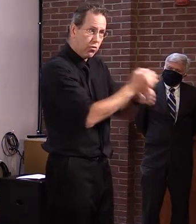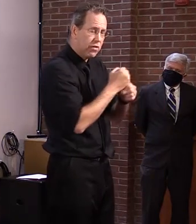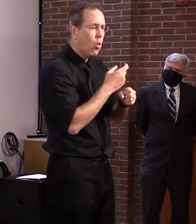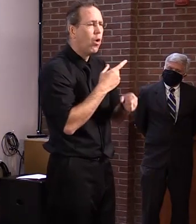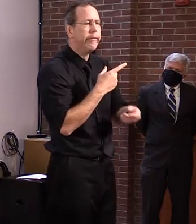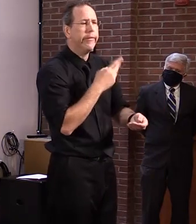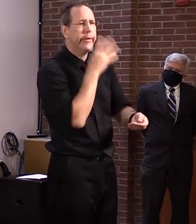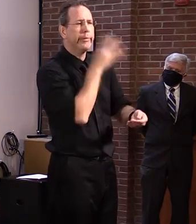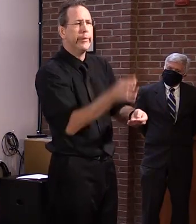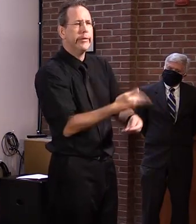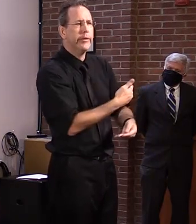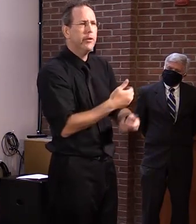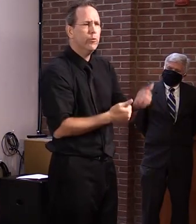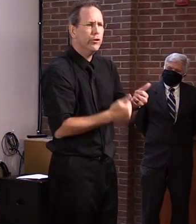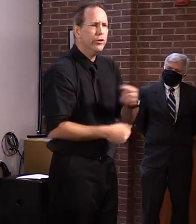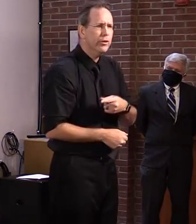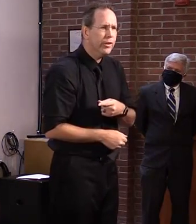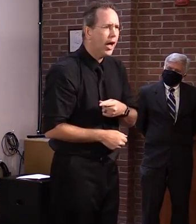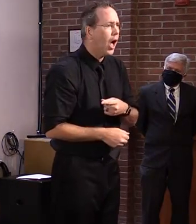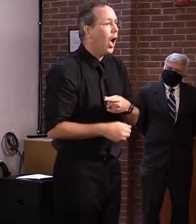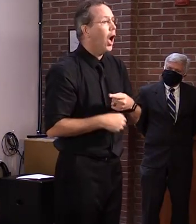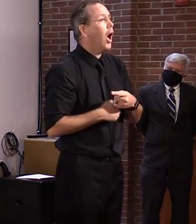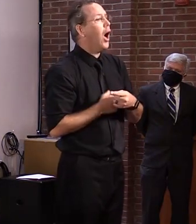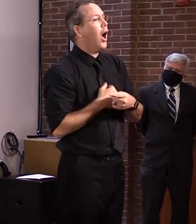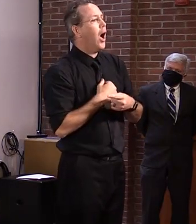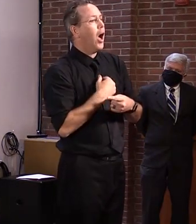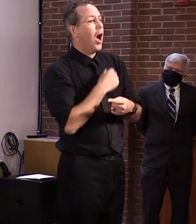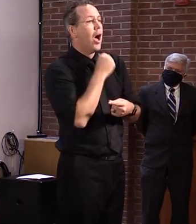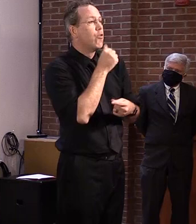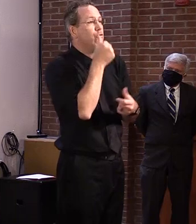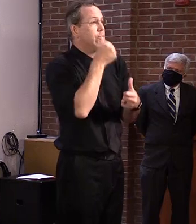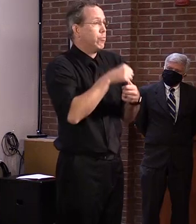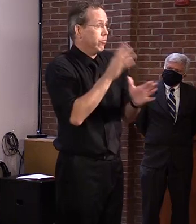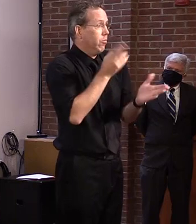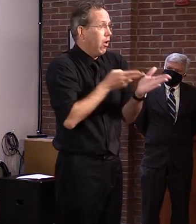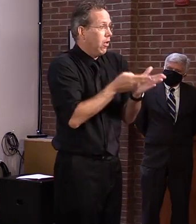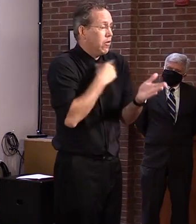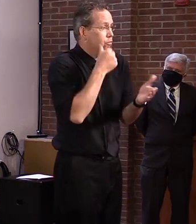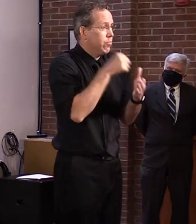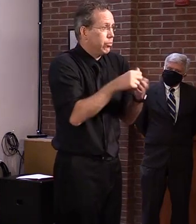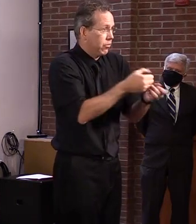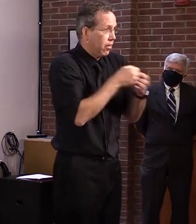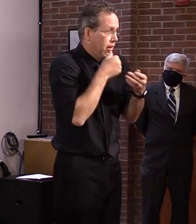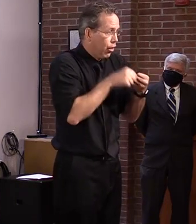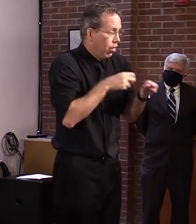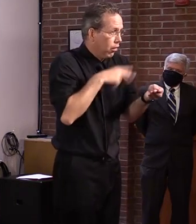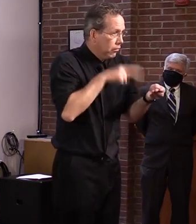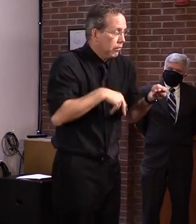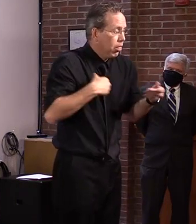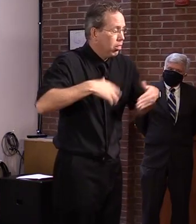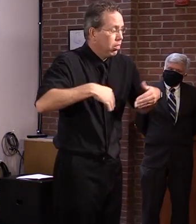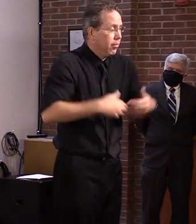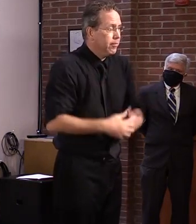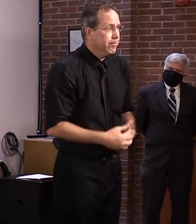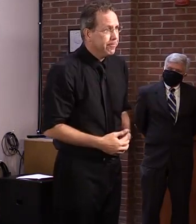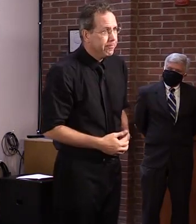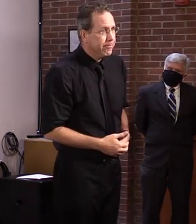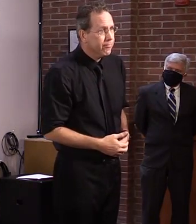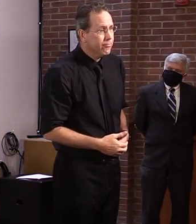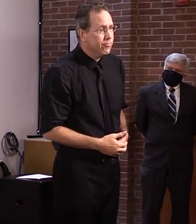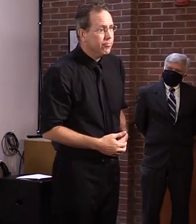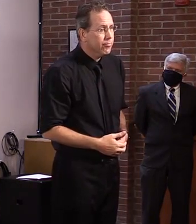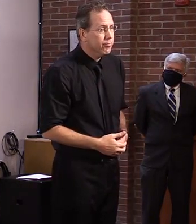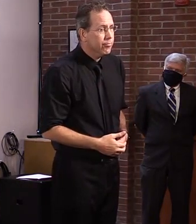Okay. That's a fair answer. Thank you very much. Was there somebody else? answering that. Okay.